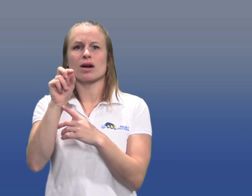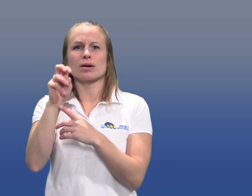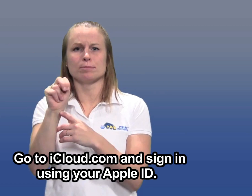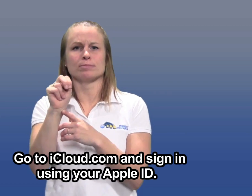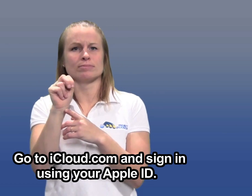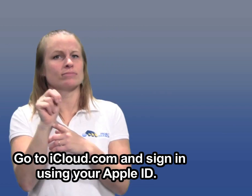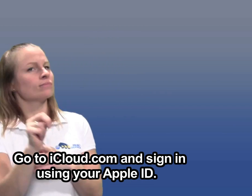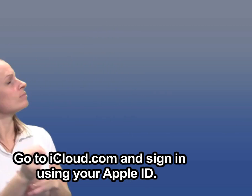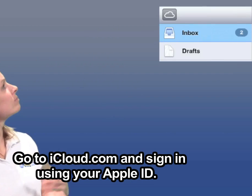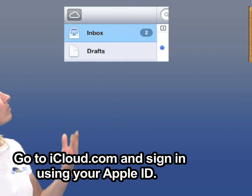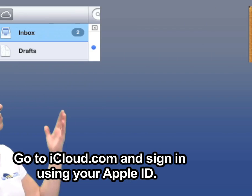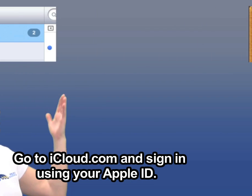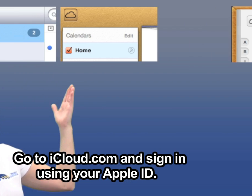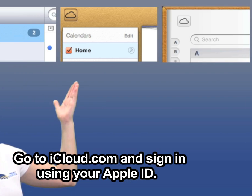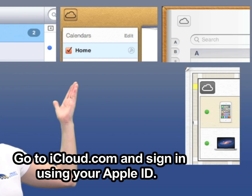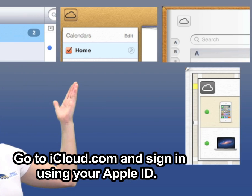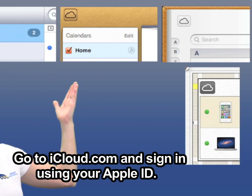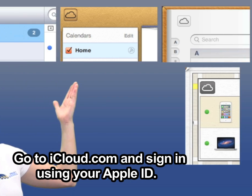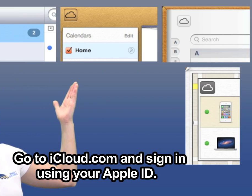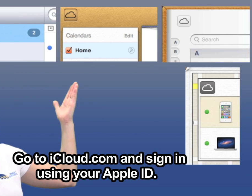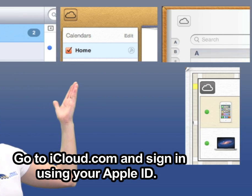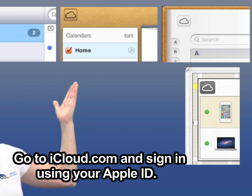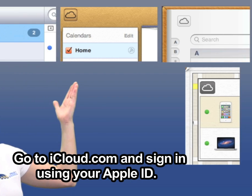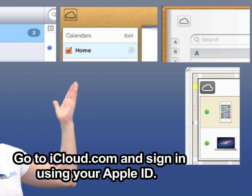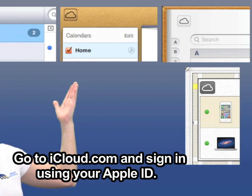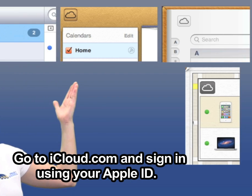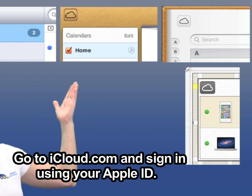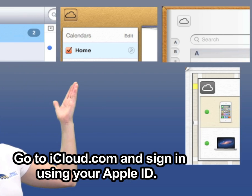Go to iCloud.com and sign in using your Apple ID.